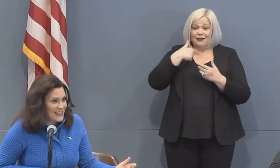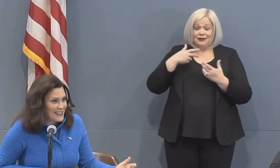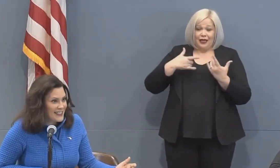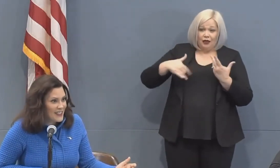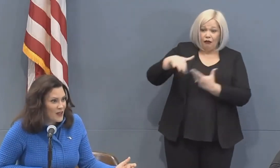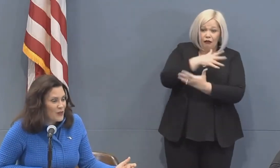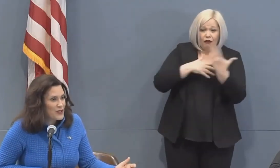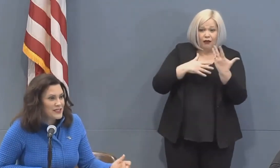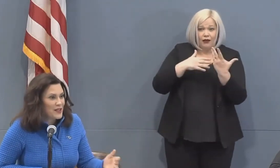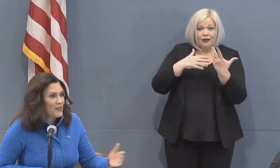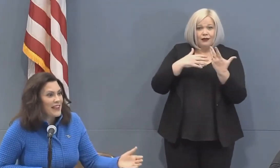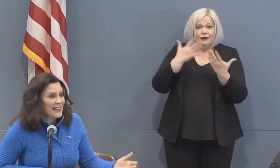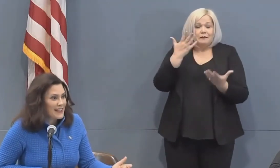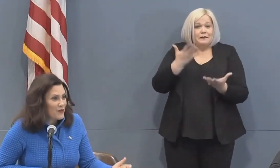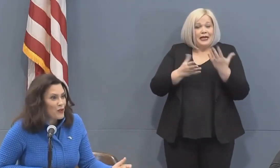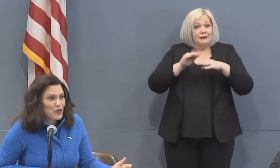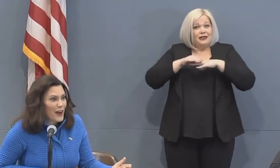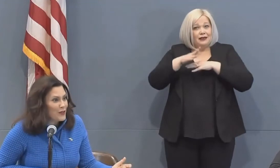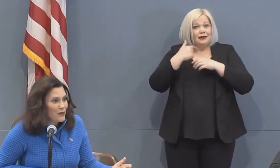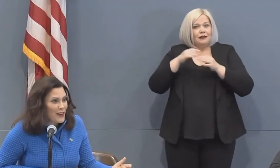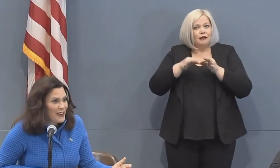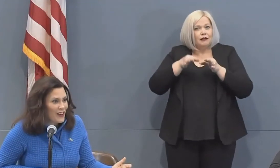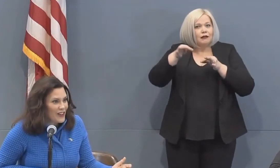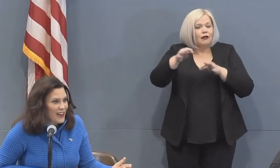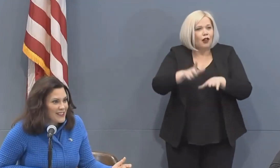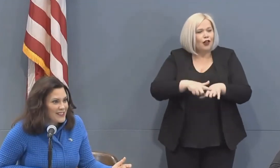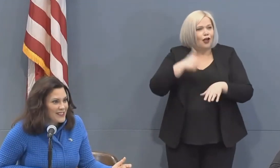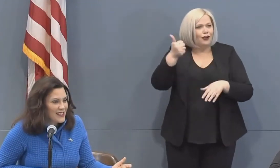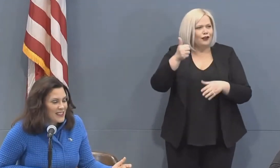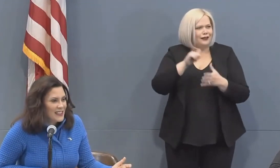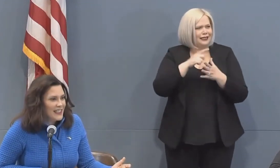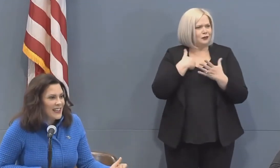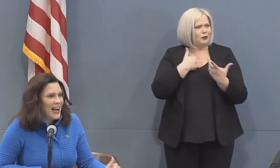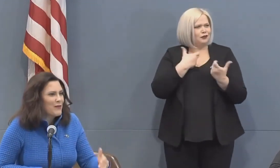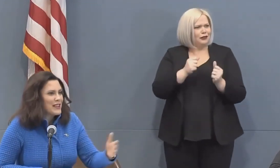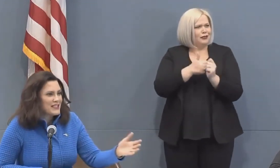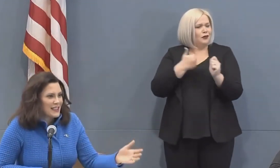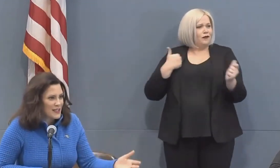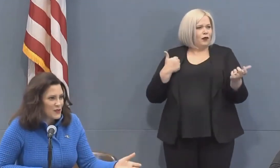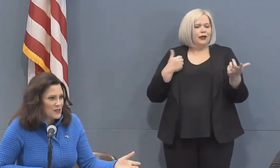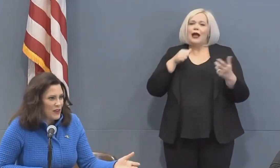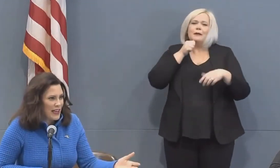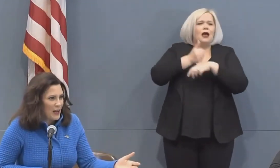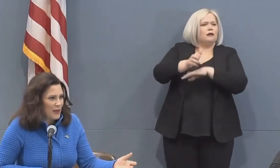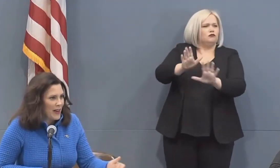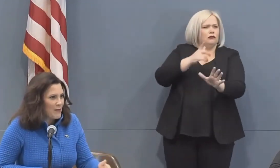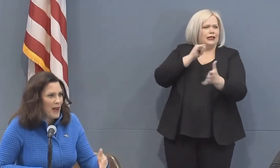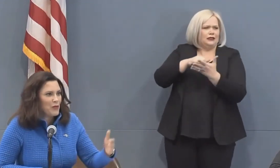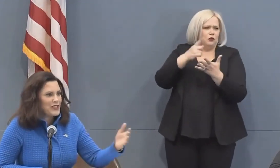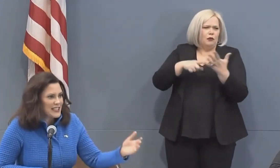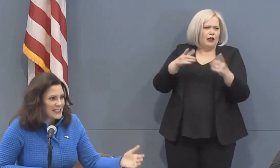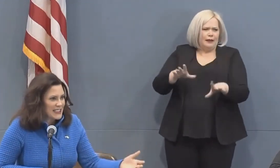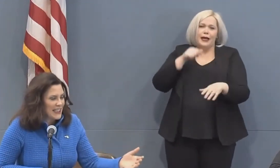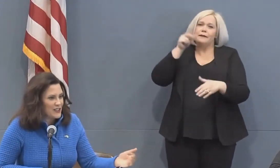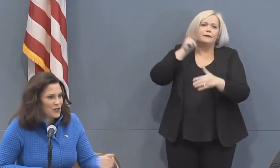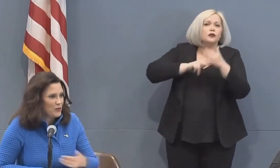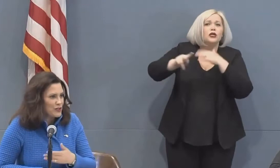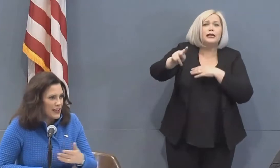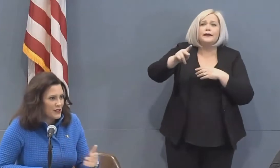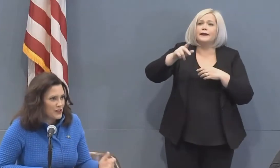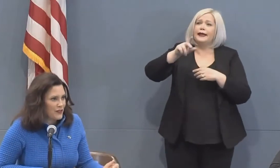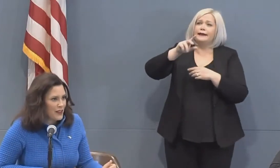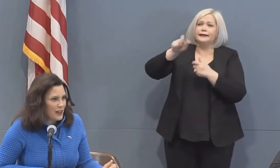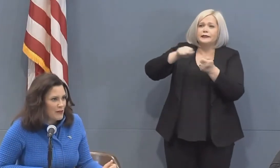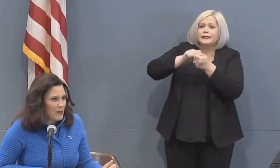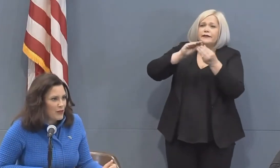lengthen it which is something that we're trying to avoid at all costs i'm not saying that's what's going to happen and i'm not predicting that a